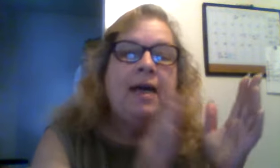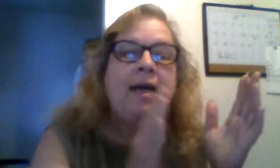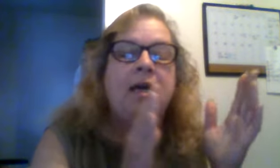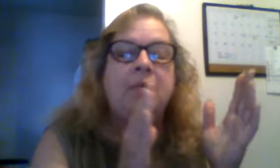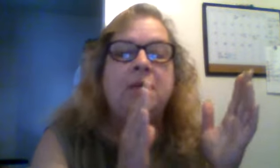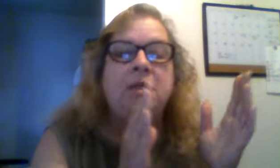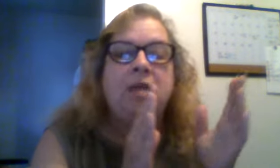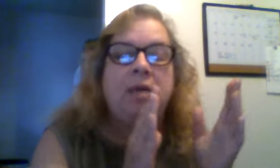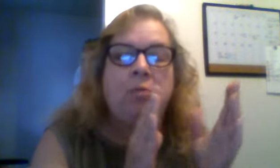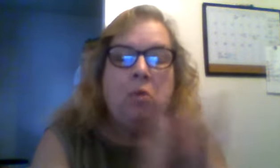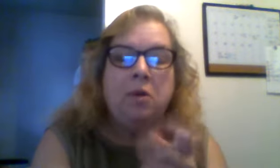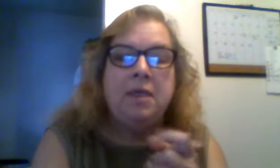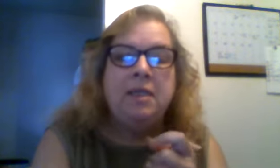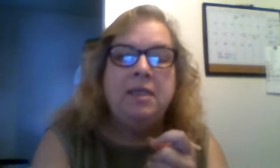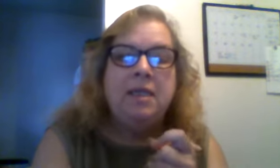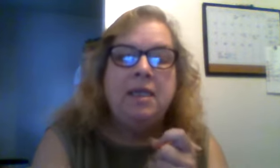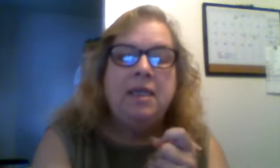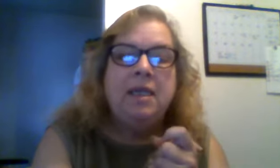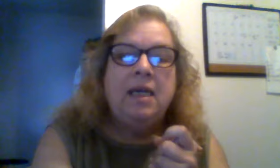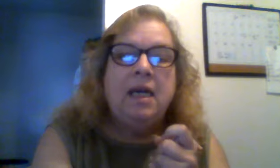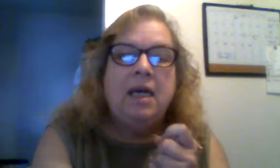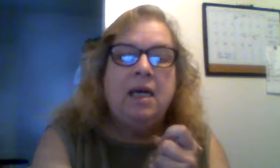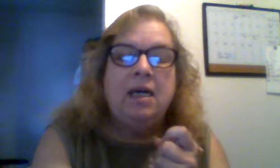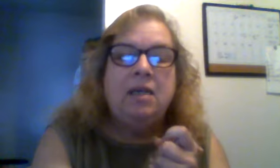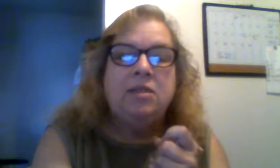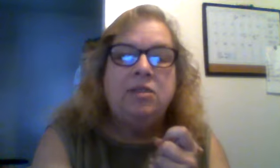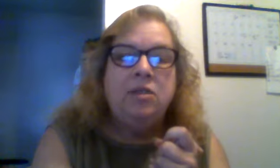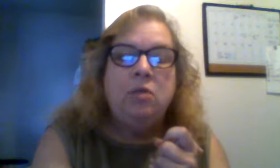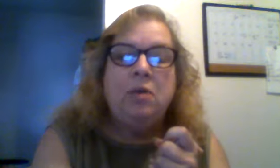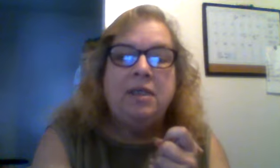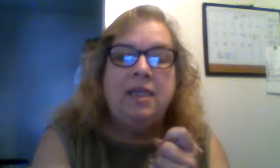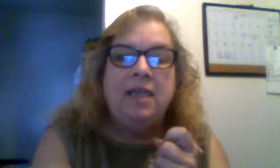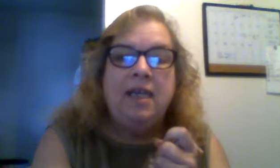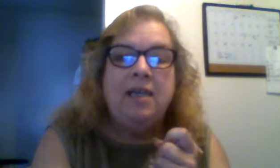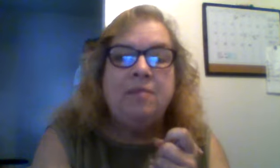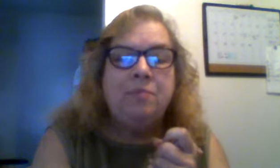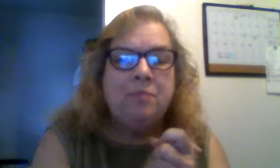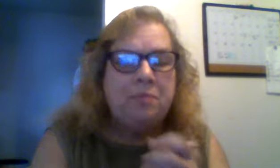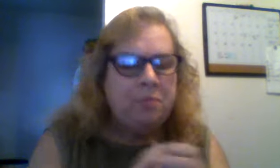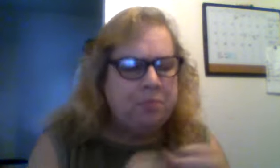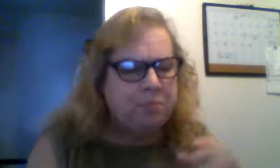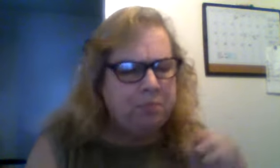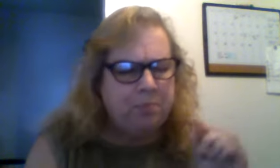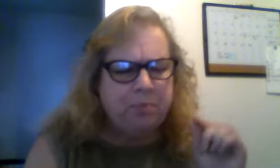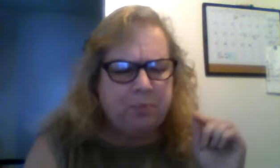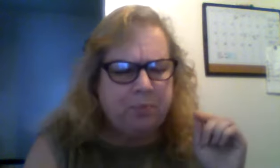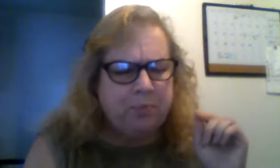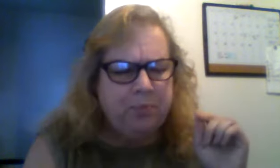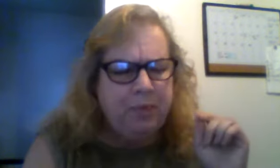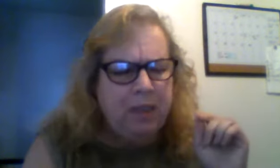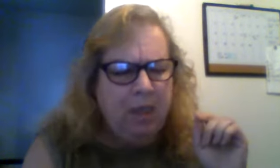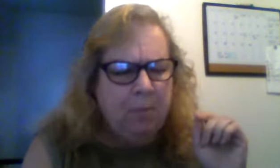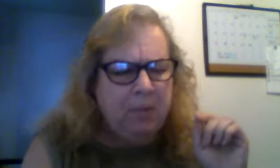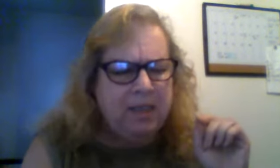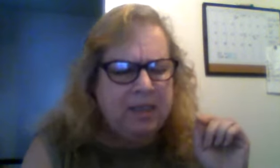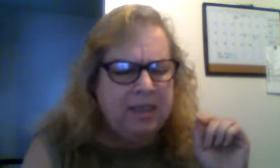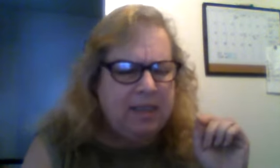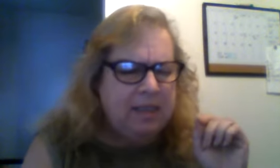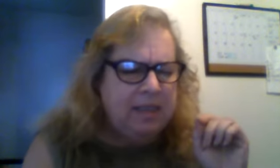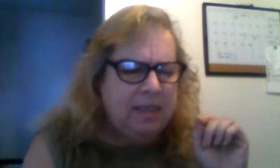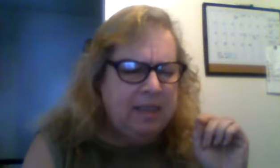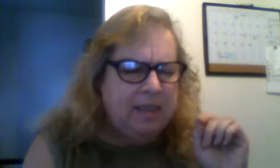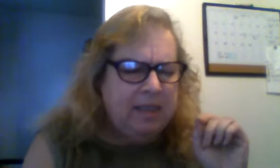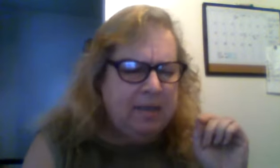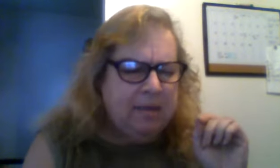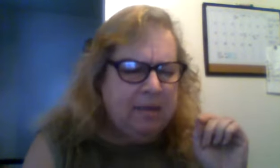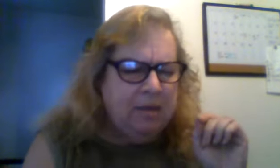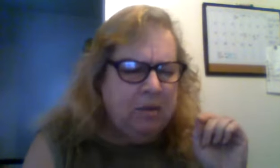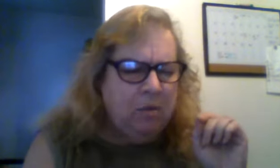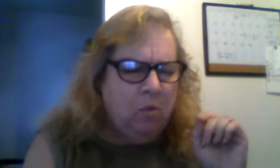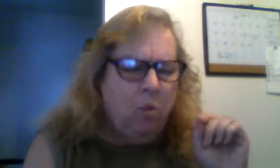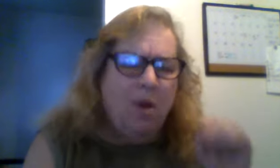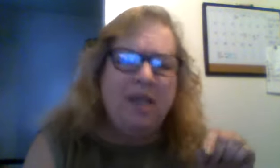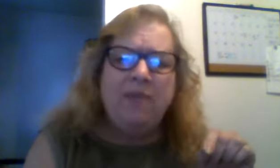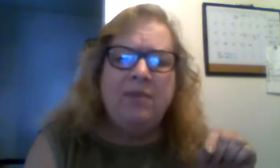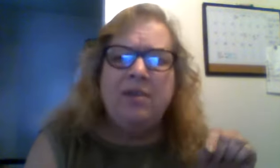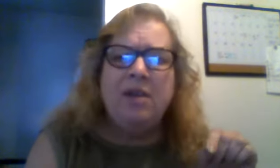time and and working uh to do what they can but what if they're